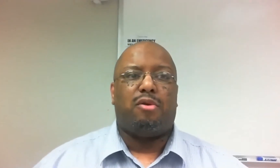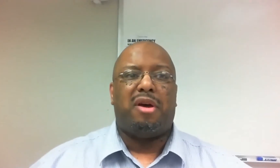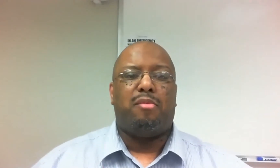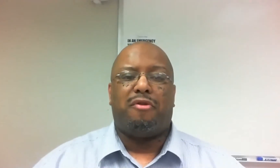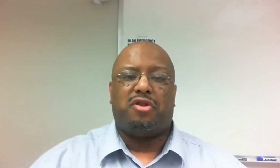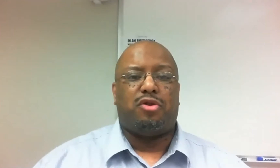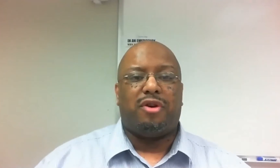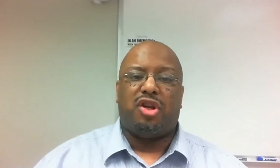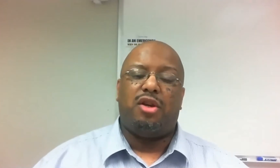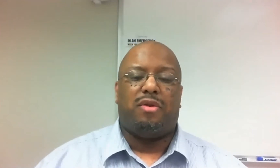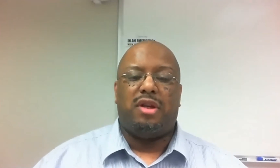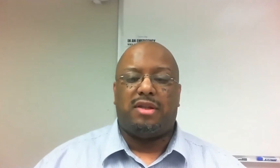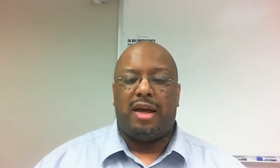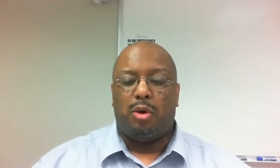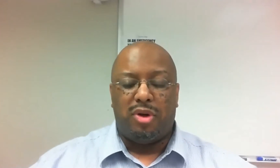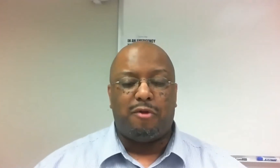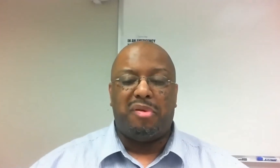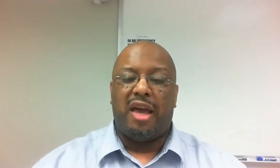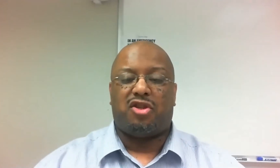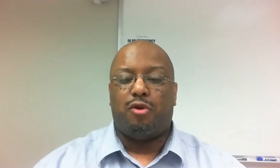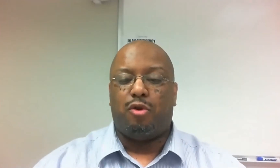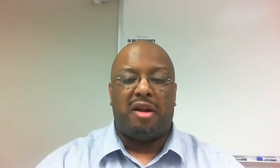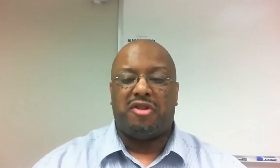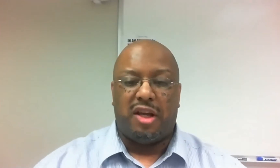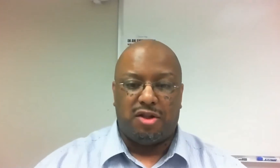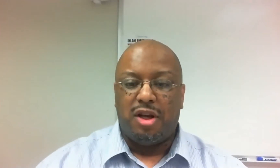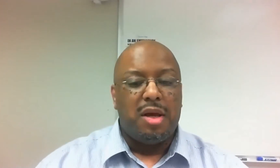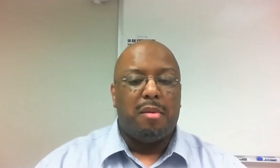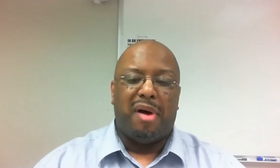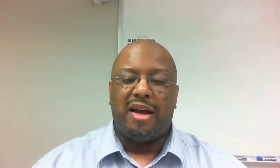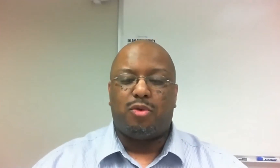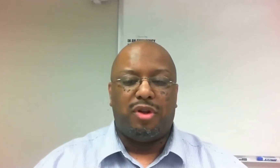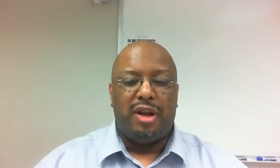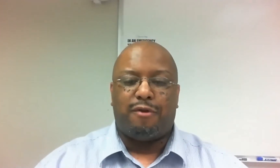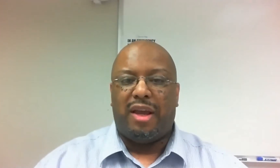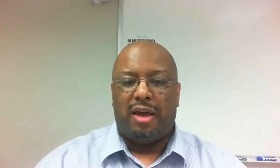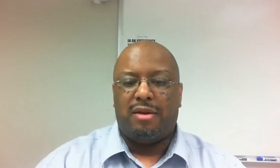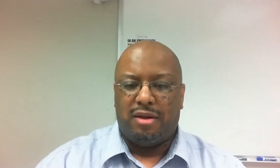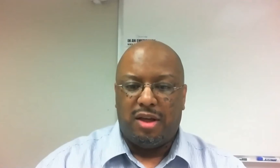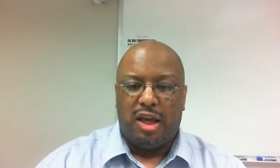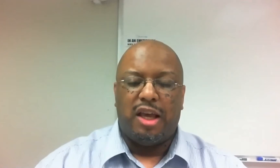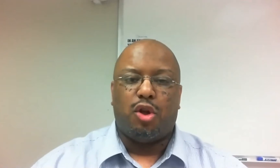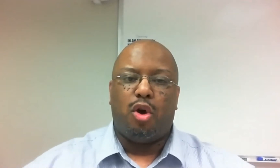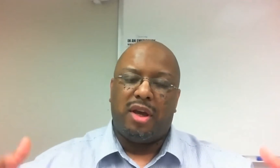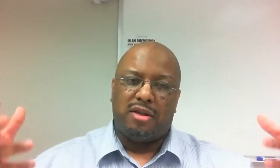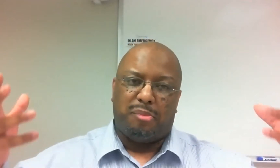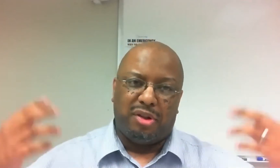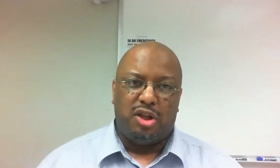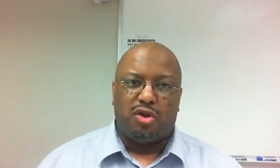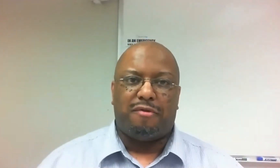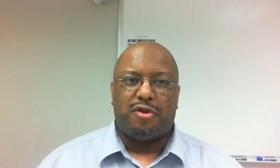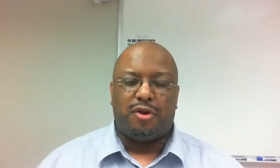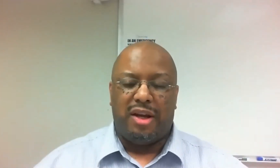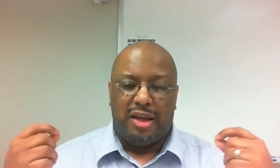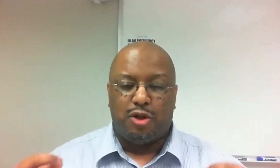internal metamorphosis or a change on the inside, there will never be external manifestation bias will never end. As long as long